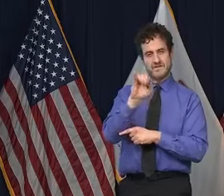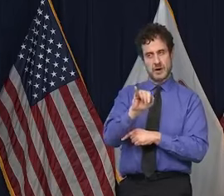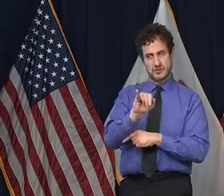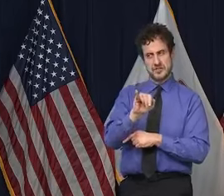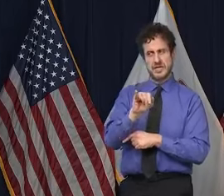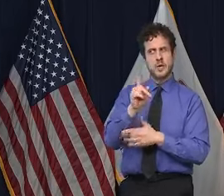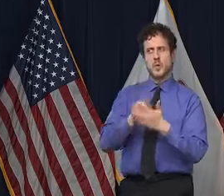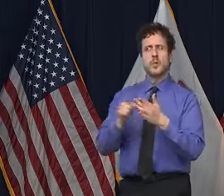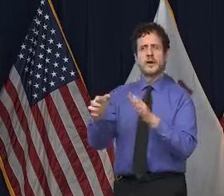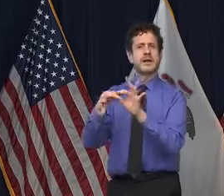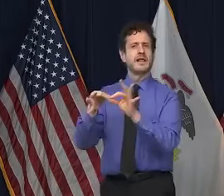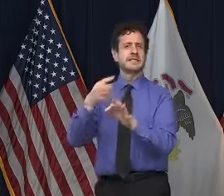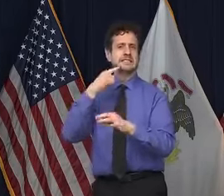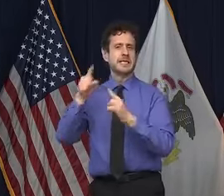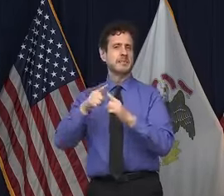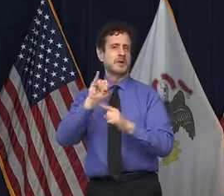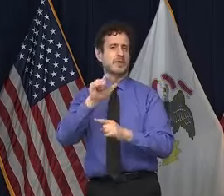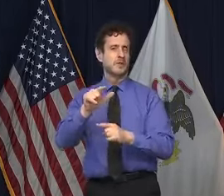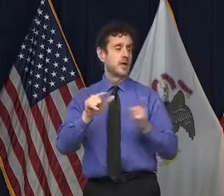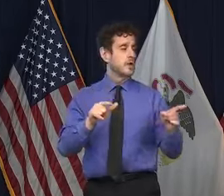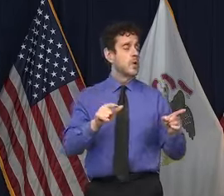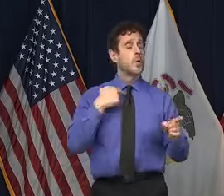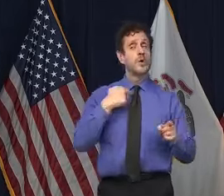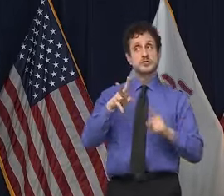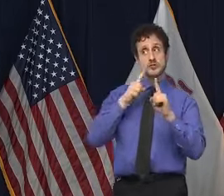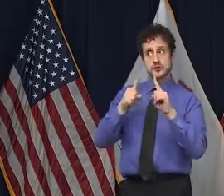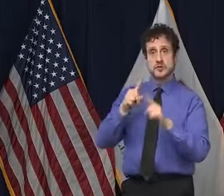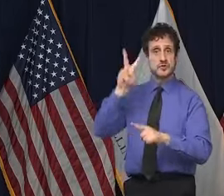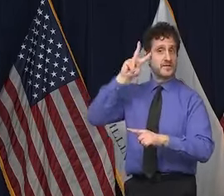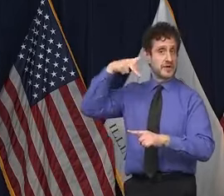guidance you received from the vice president today during his call with the governors.